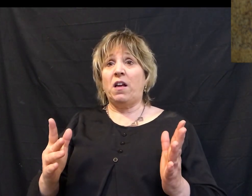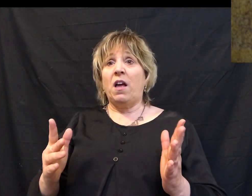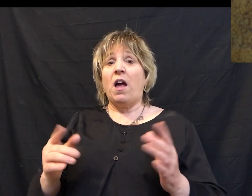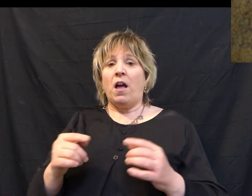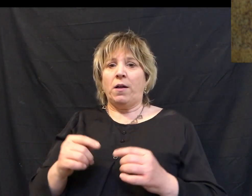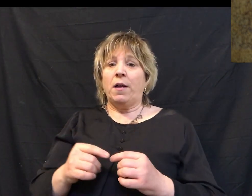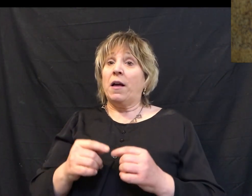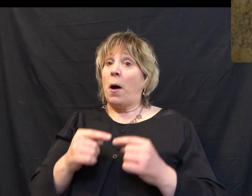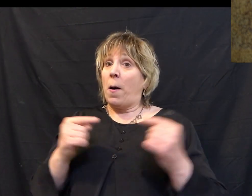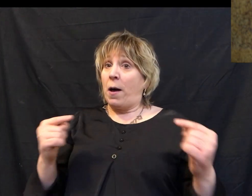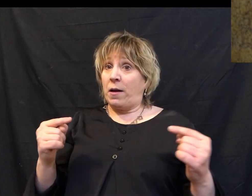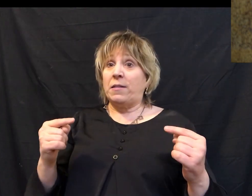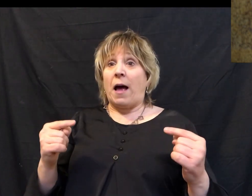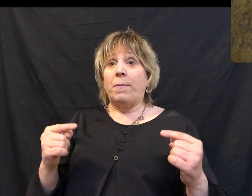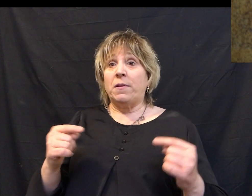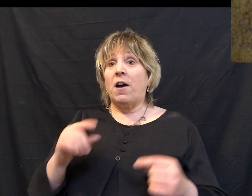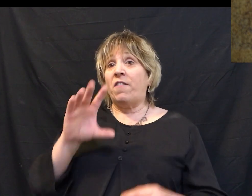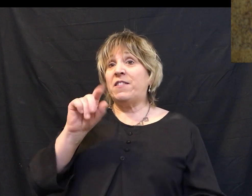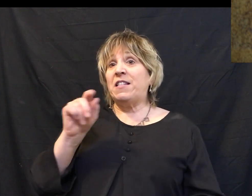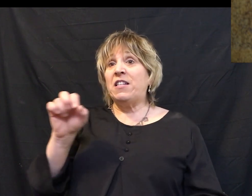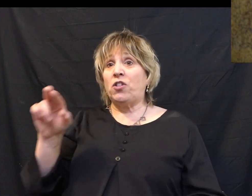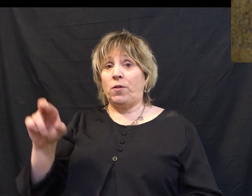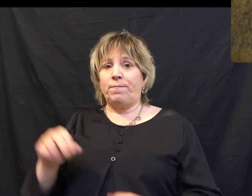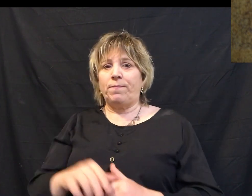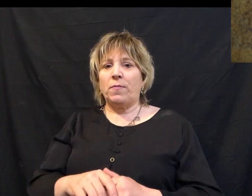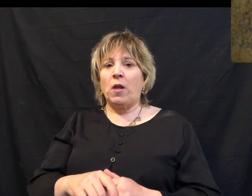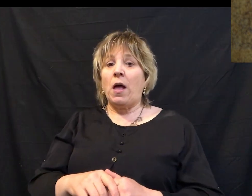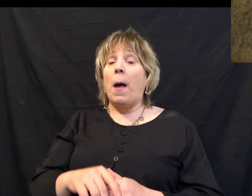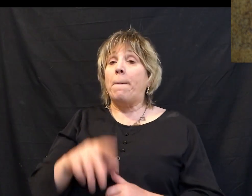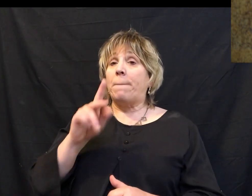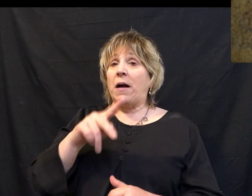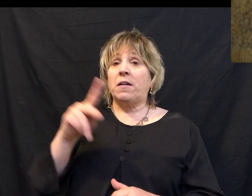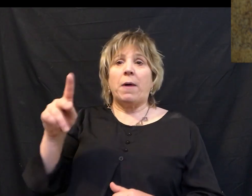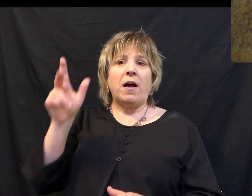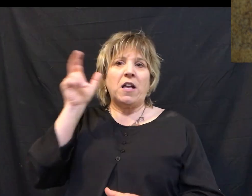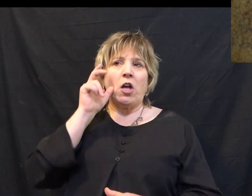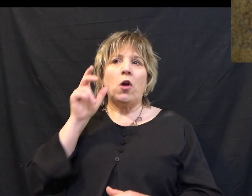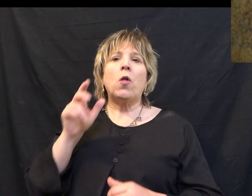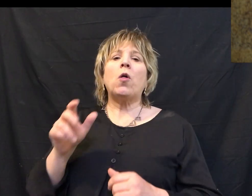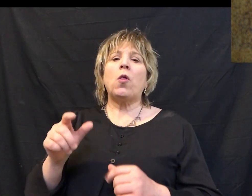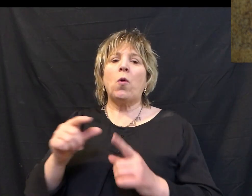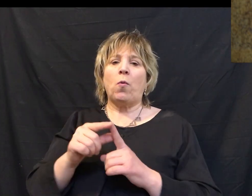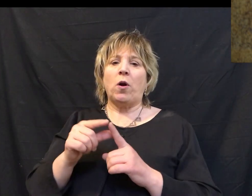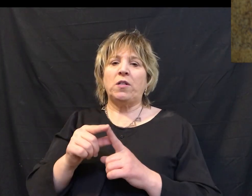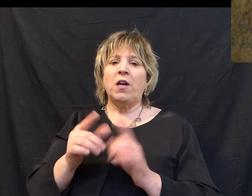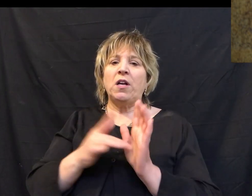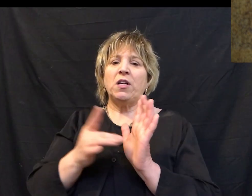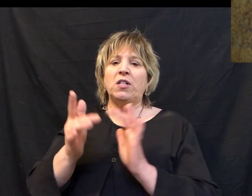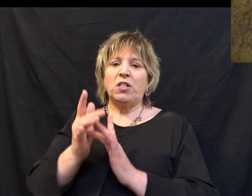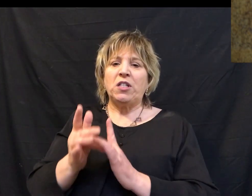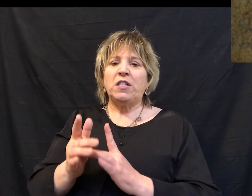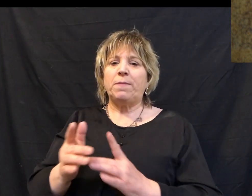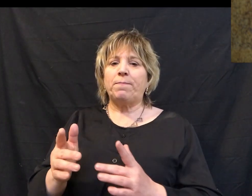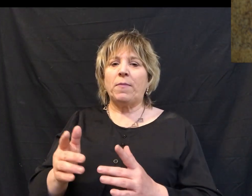opposes Caesar. Now listen to what happens here. When Pilate heard these words he brought Jesus outside.